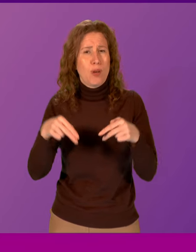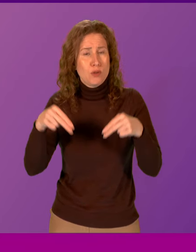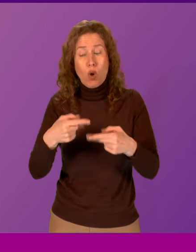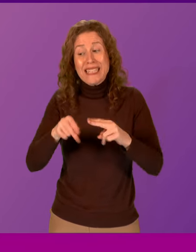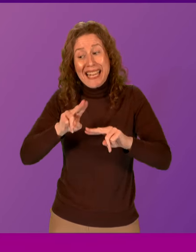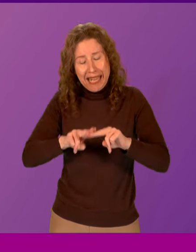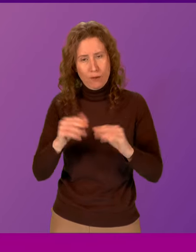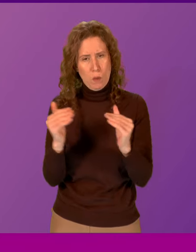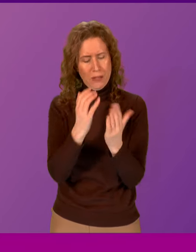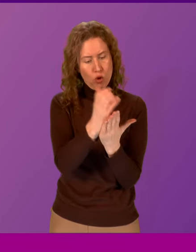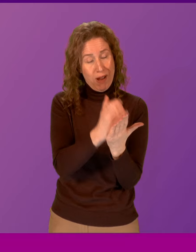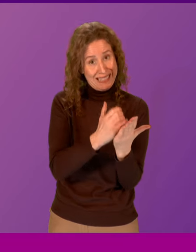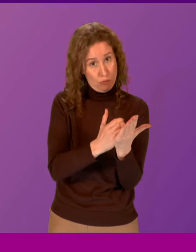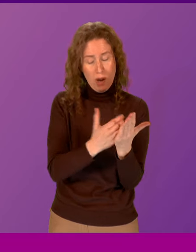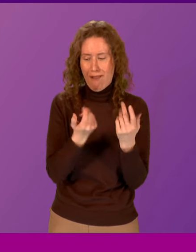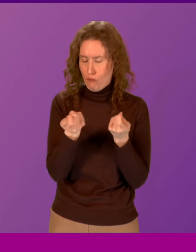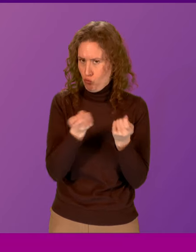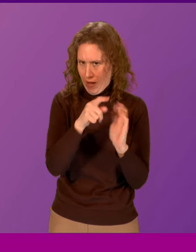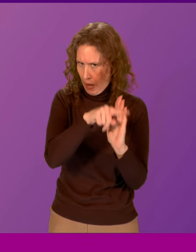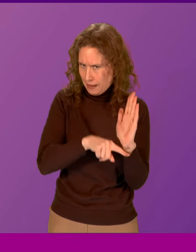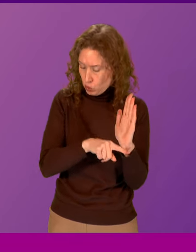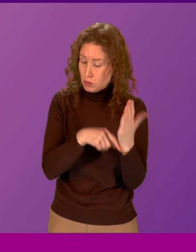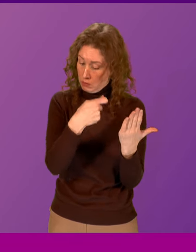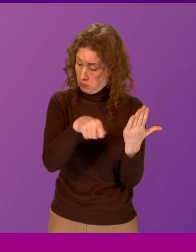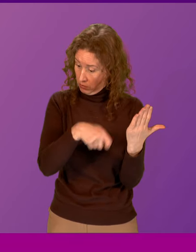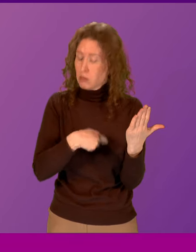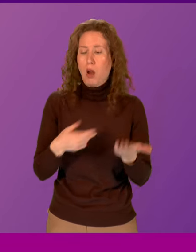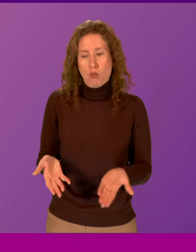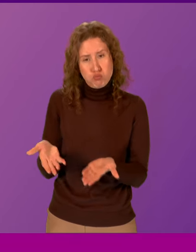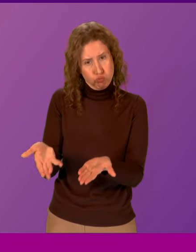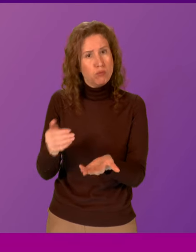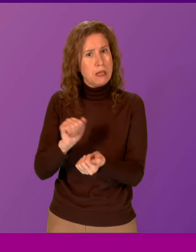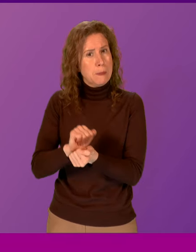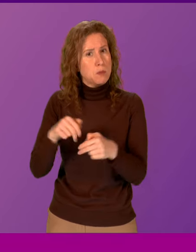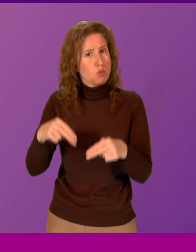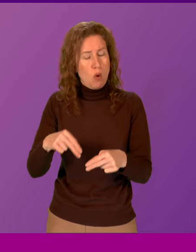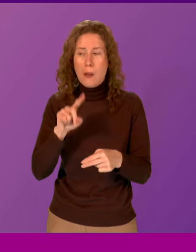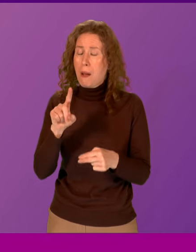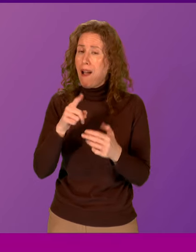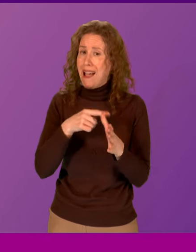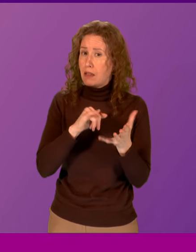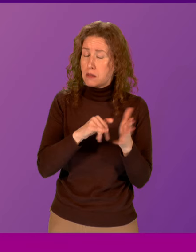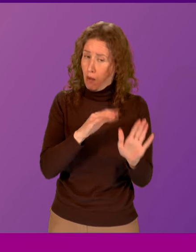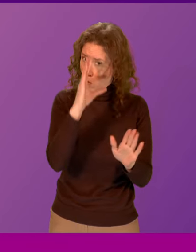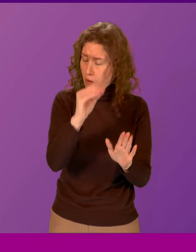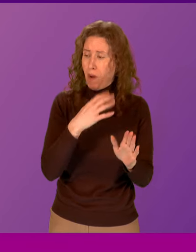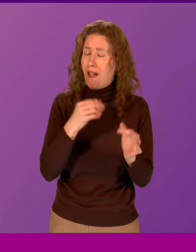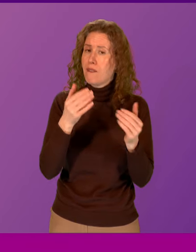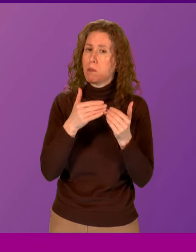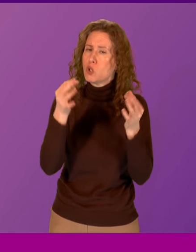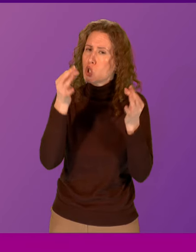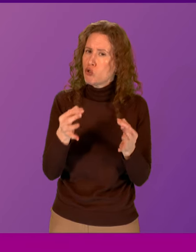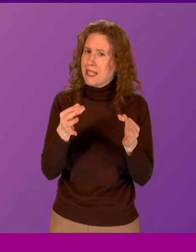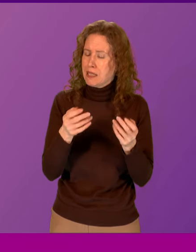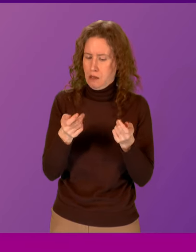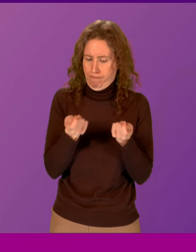meet the criteria of the regulations that are brought forward. But let me say to Anna Sawa, when it comes to the stricter regime that we have in